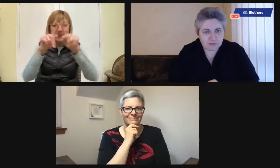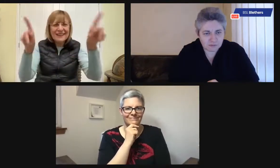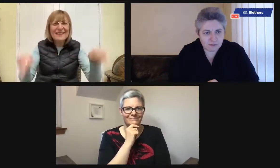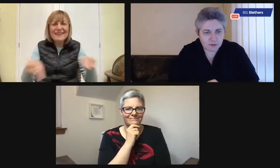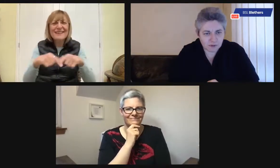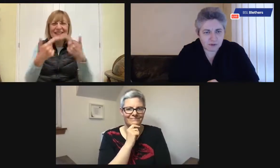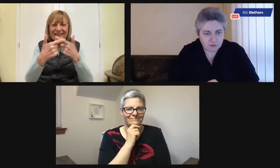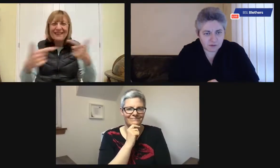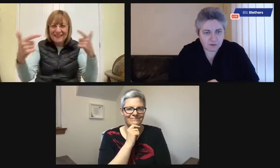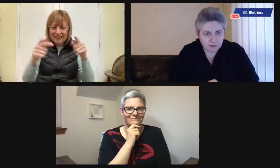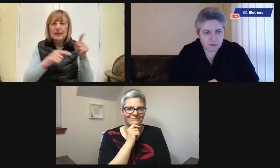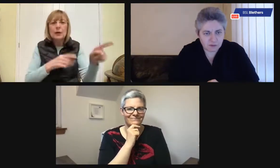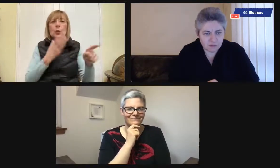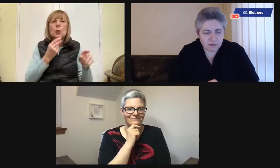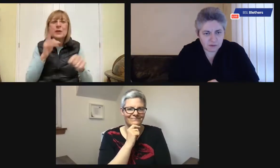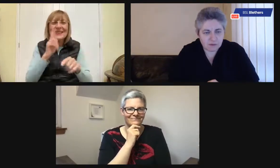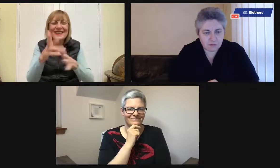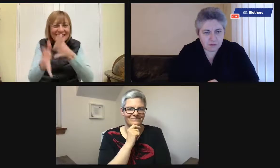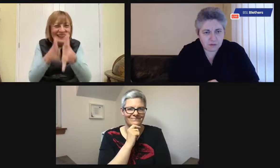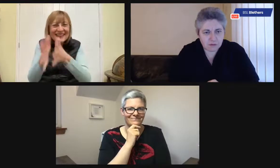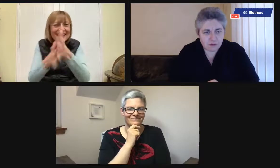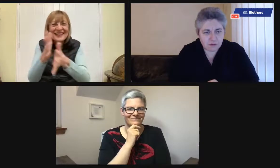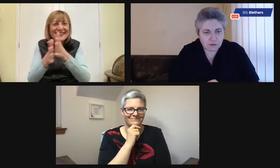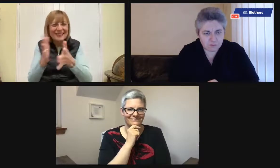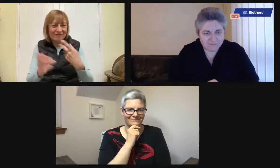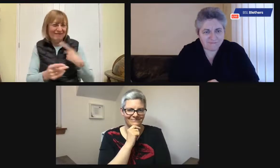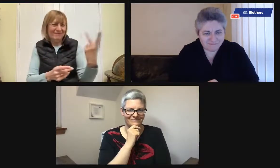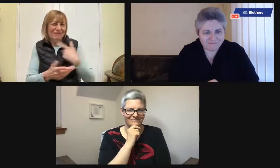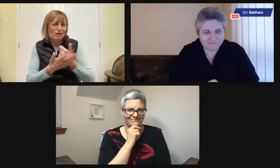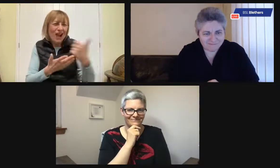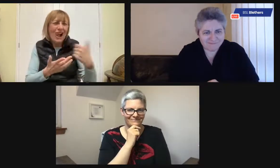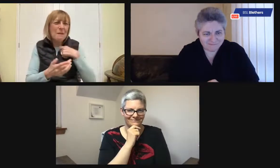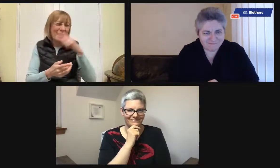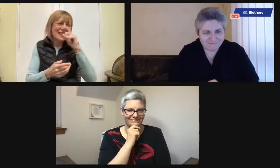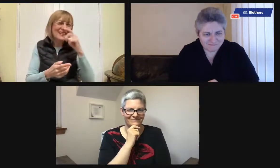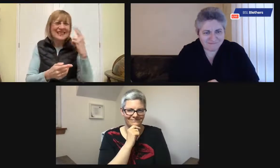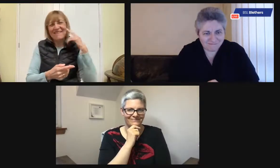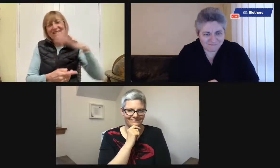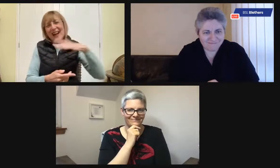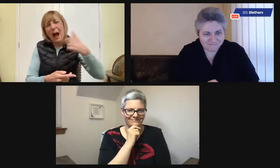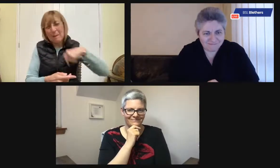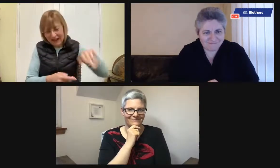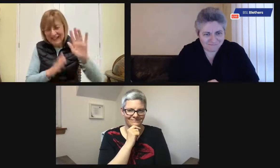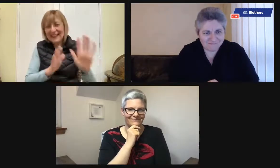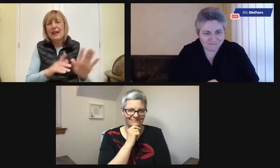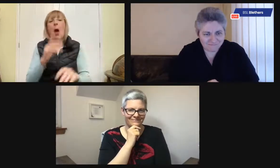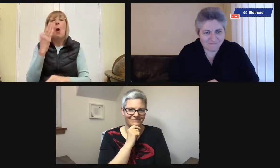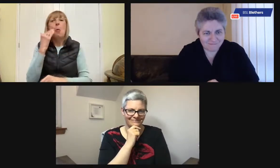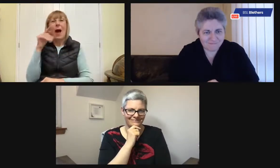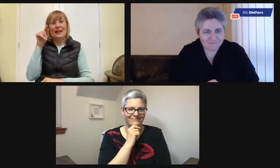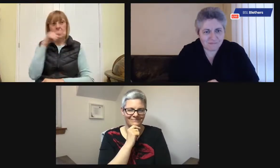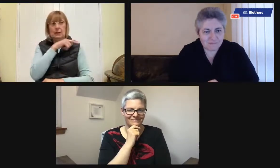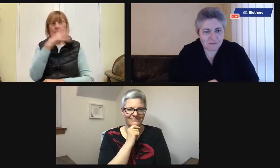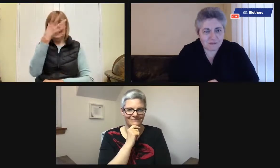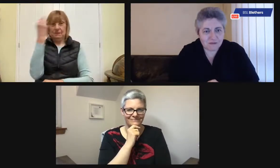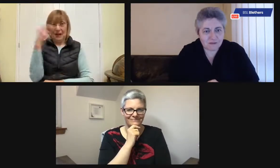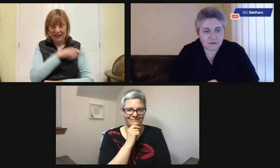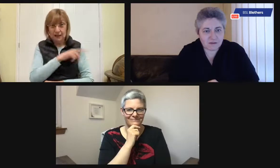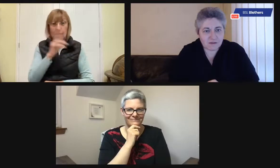And that was, you know, old fashioned FaceTime screen. So you could see signing. So my sister